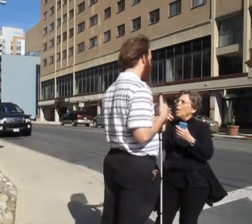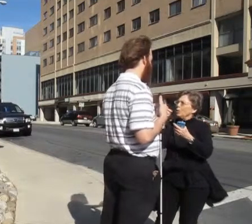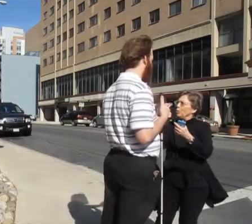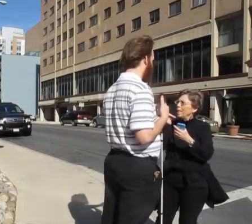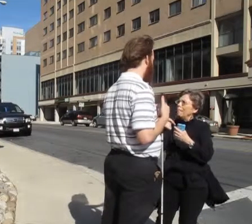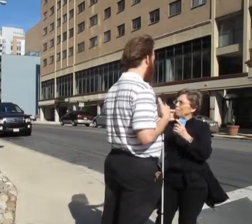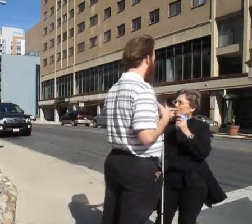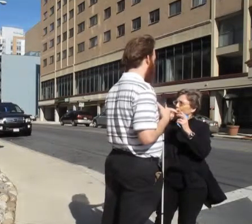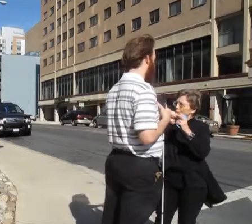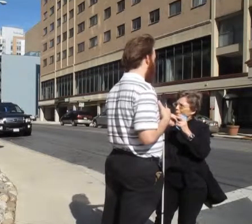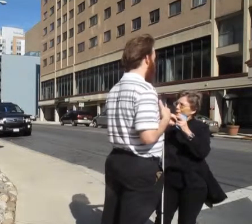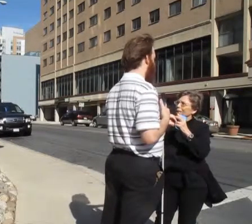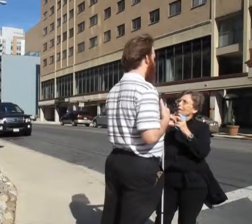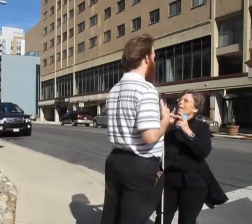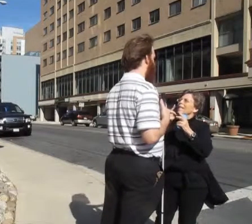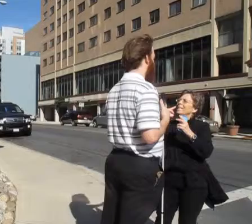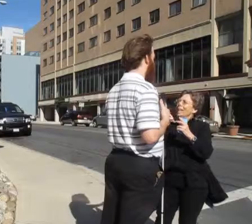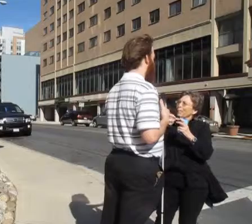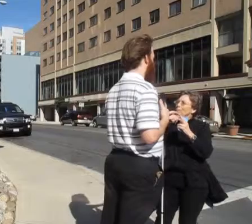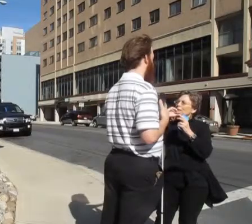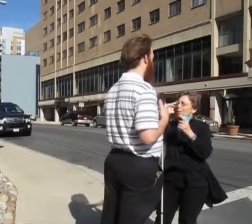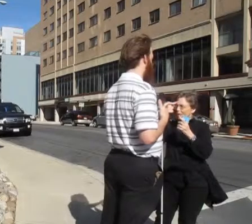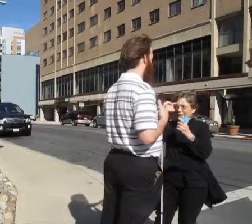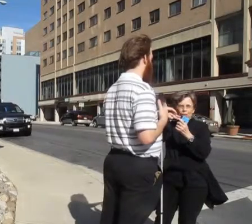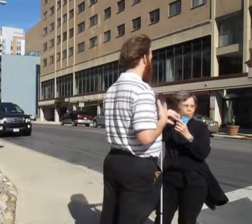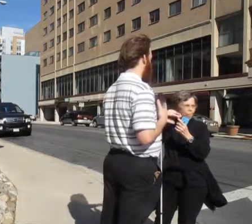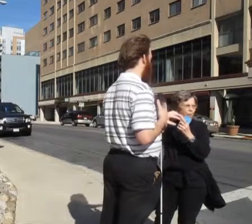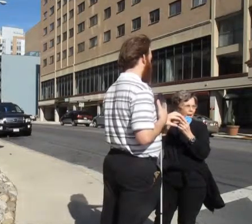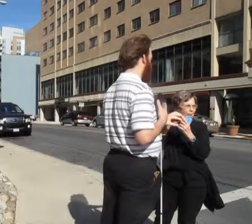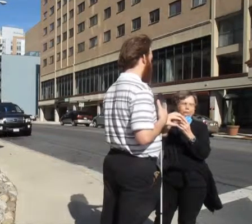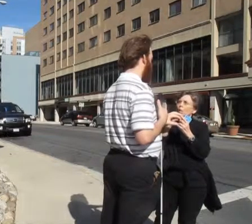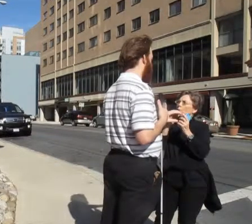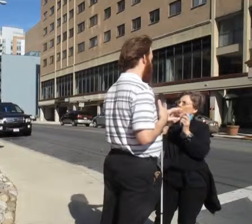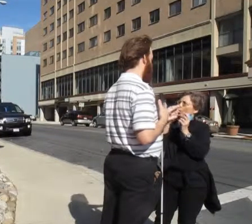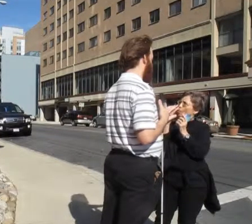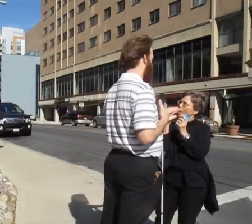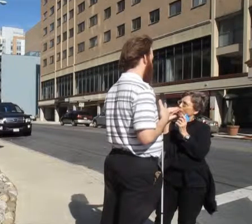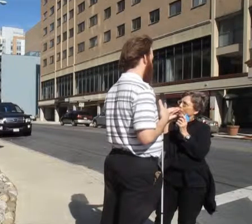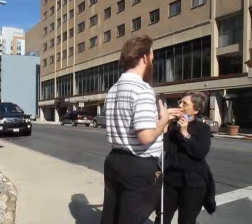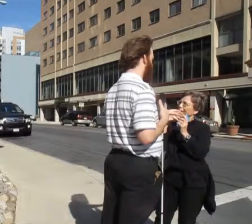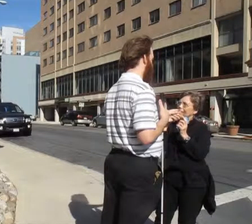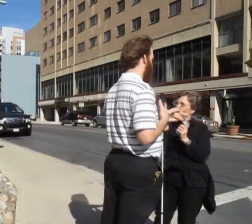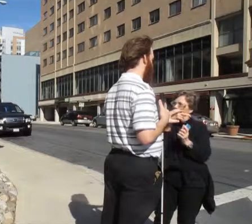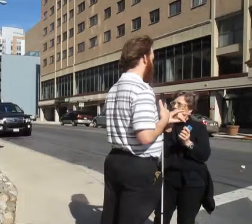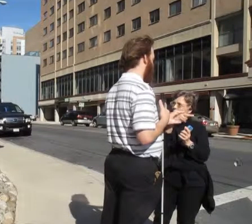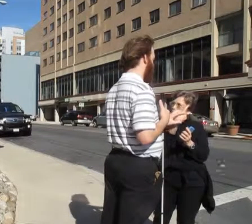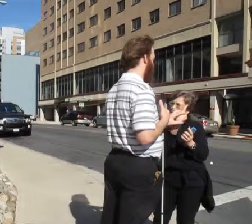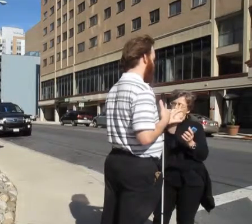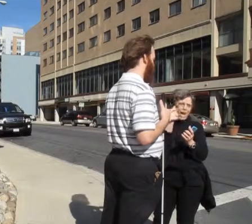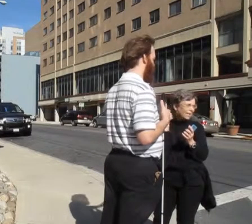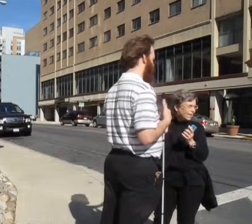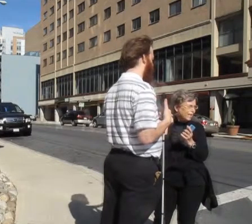you tell me when you start, you tell me when you think that you've arrived. We're just going to wait for a second until we just pass this.